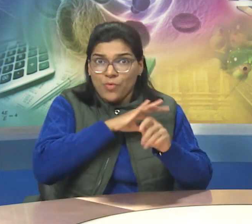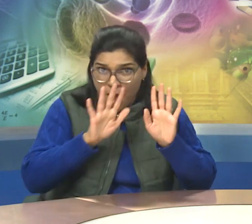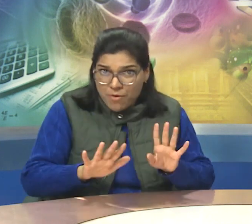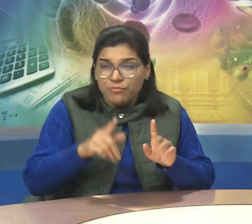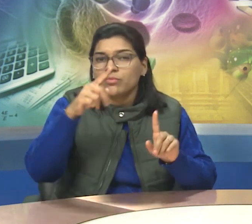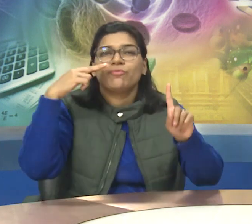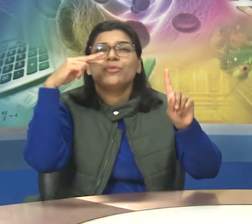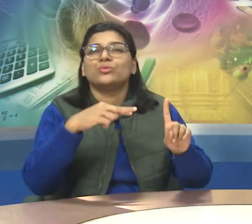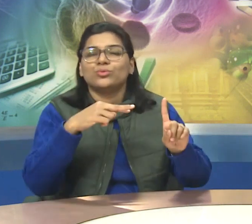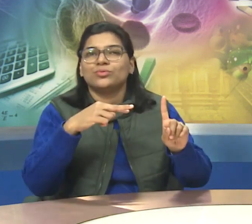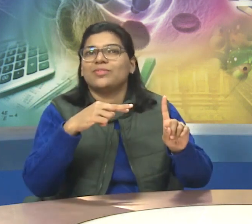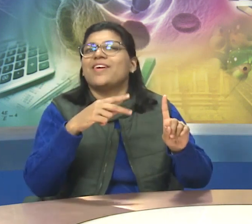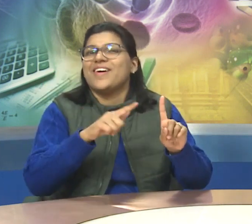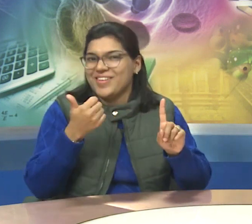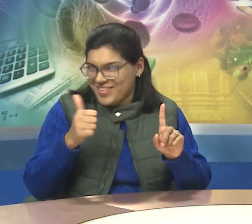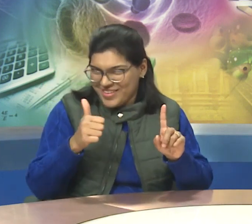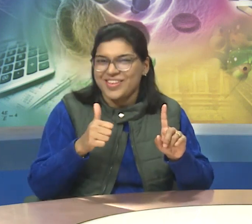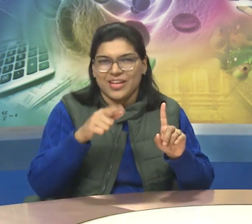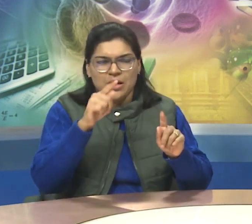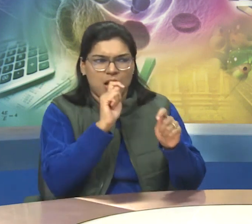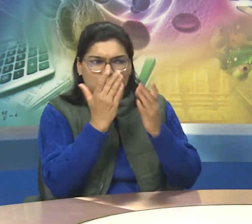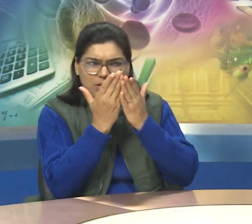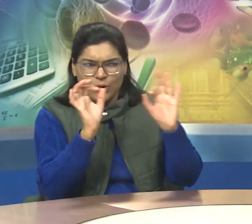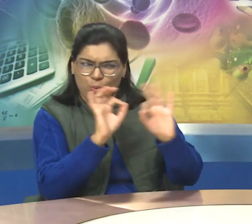of education.